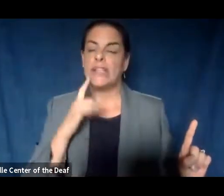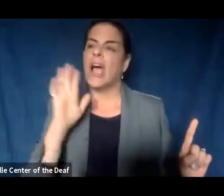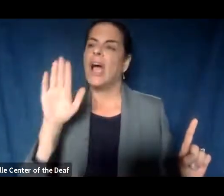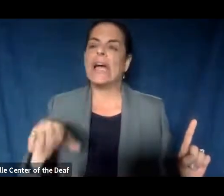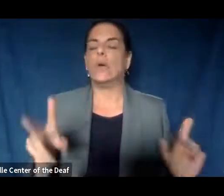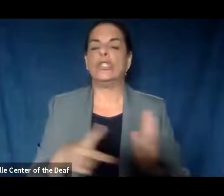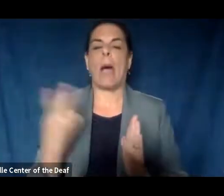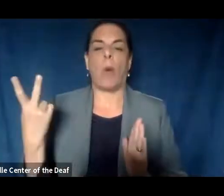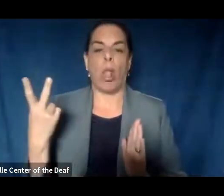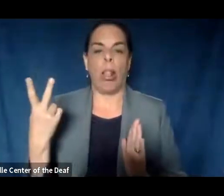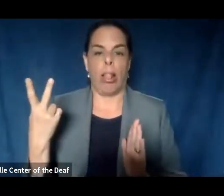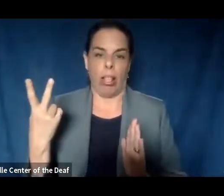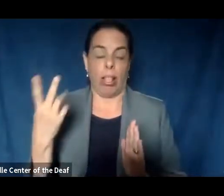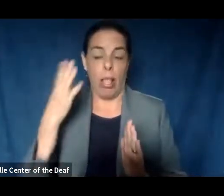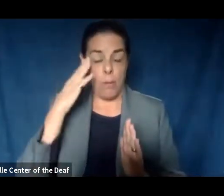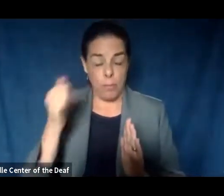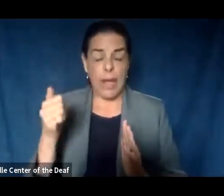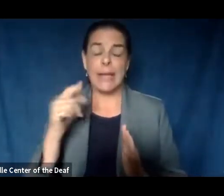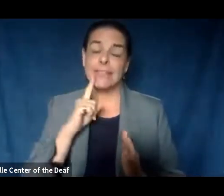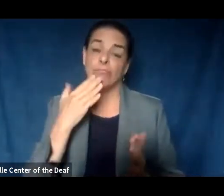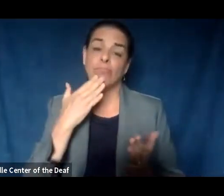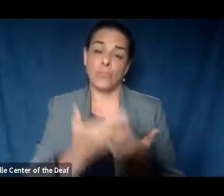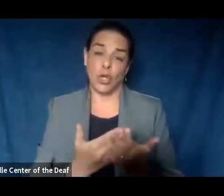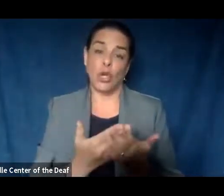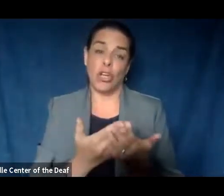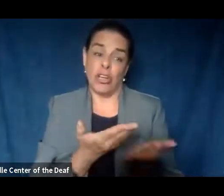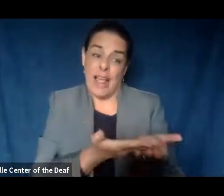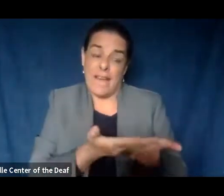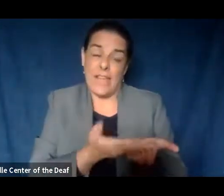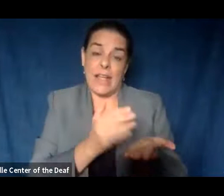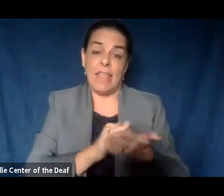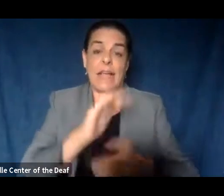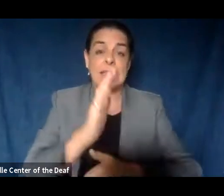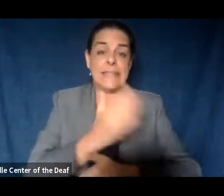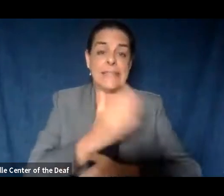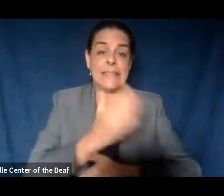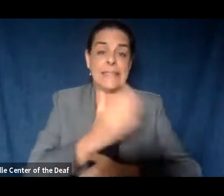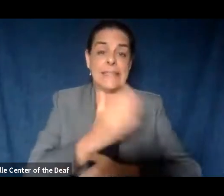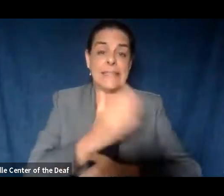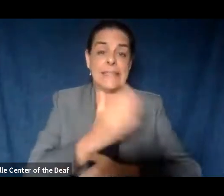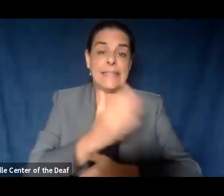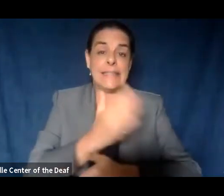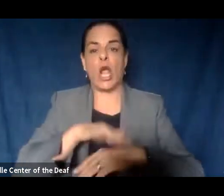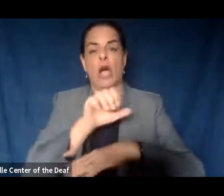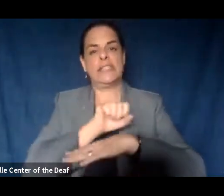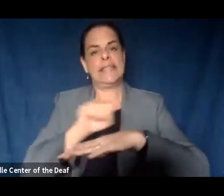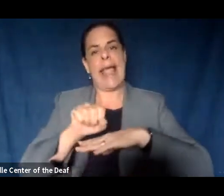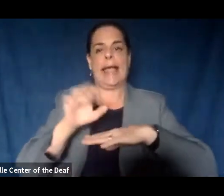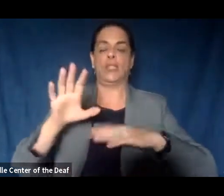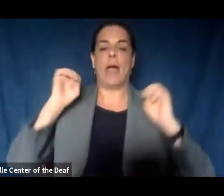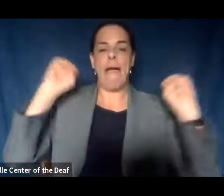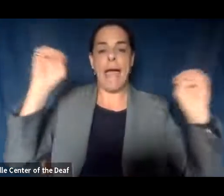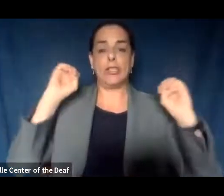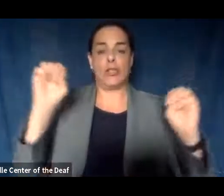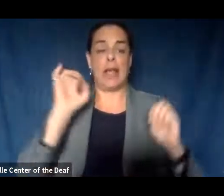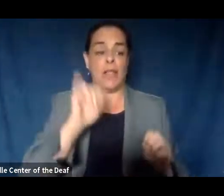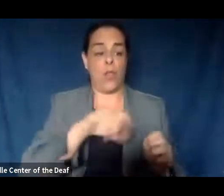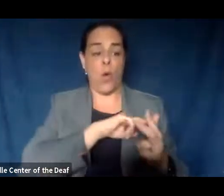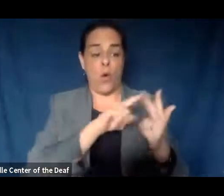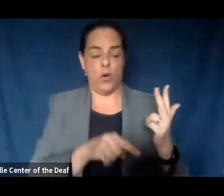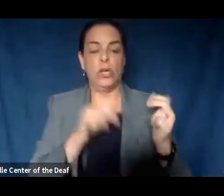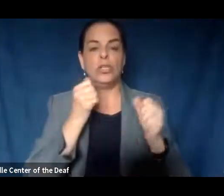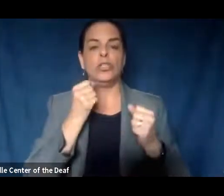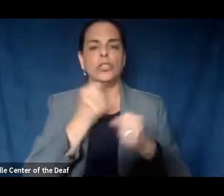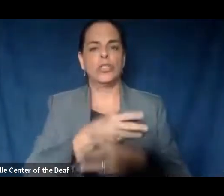that because there is good evidence that singing, speaking on stage, exercising, all cause you to